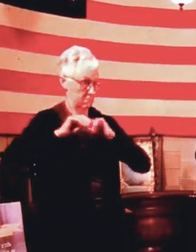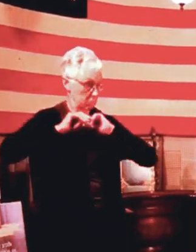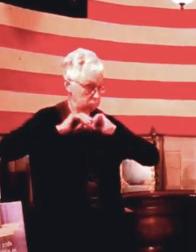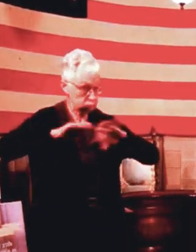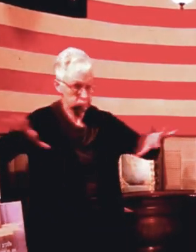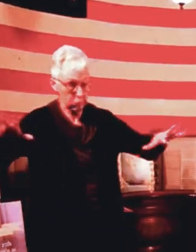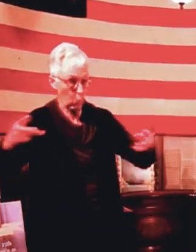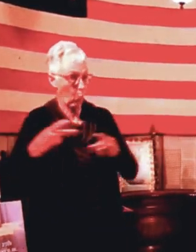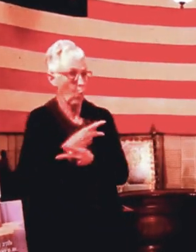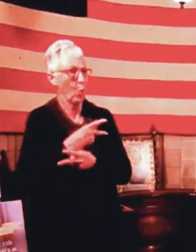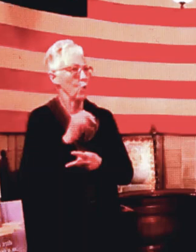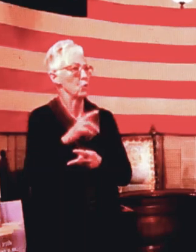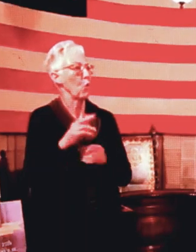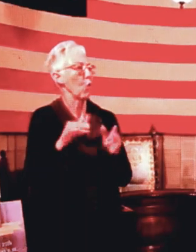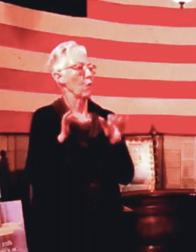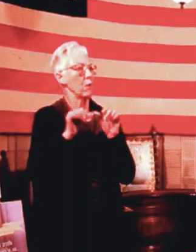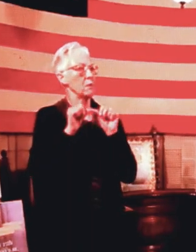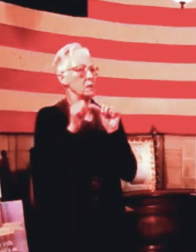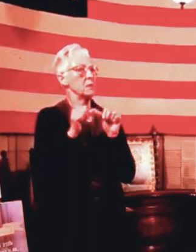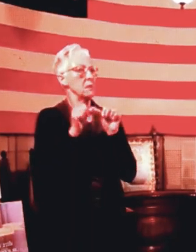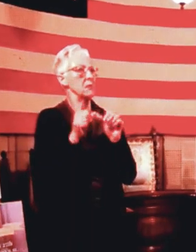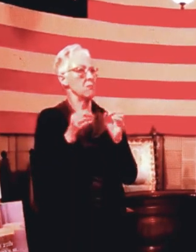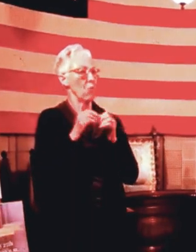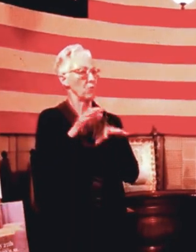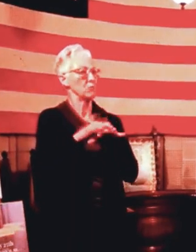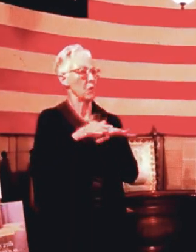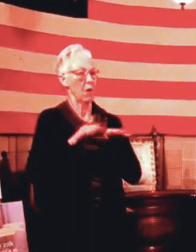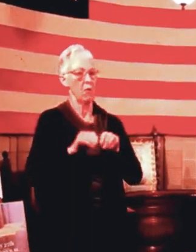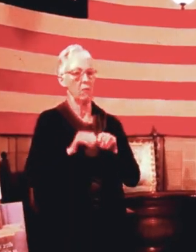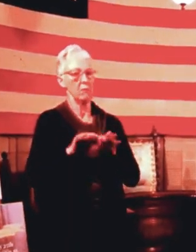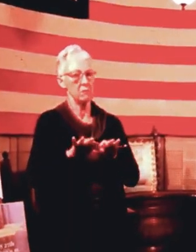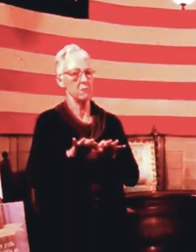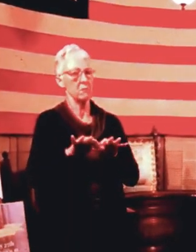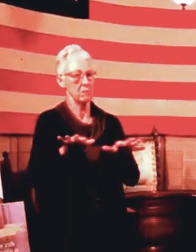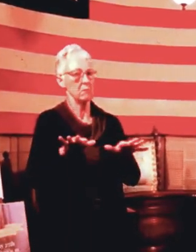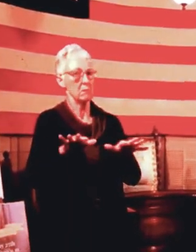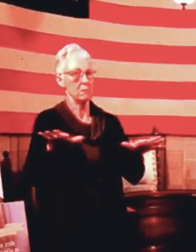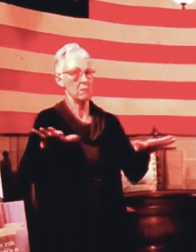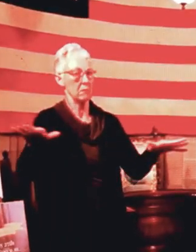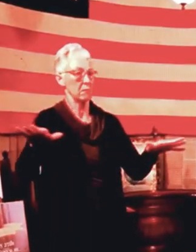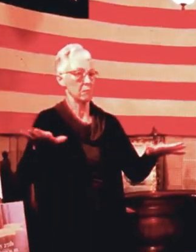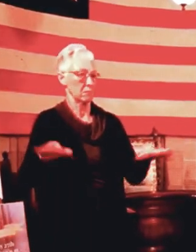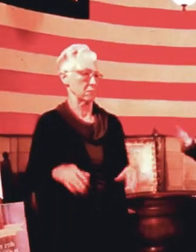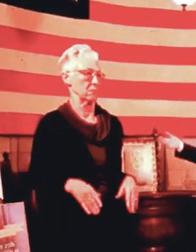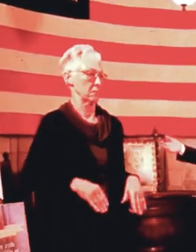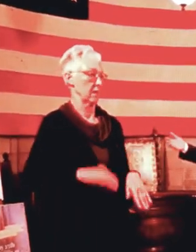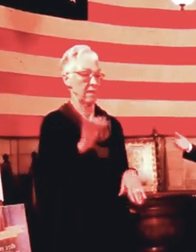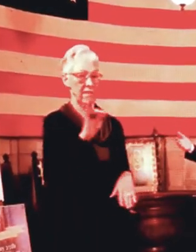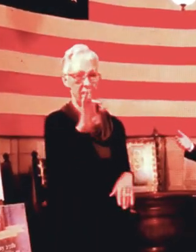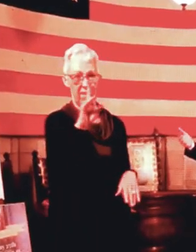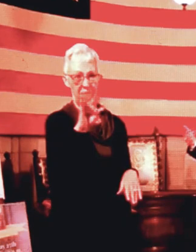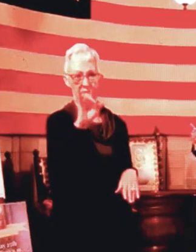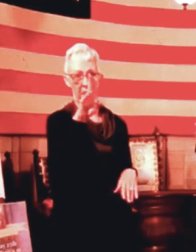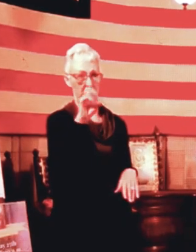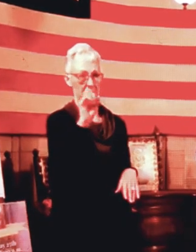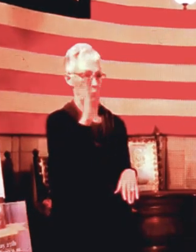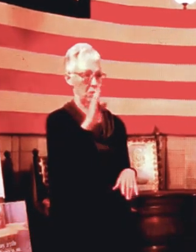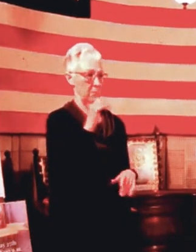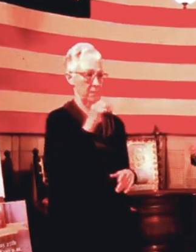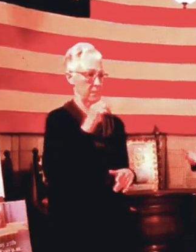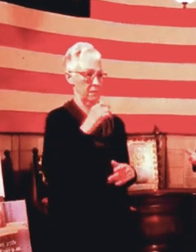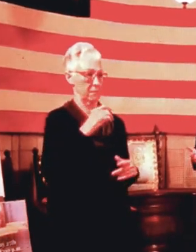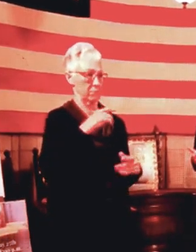get back to a more normal way of life, understand that we're going to be managing this virus for a long time, at least the balance of this year,